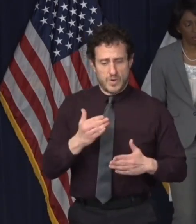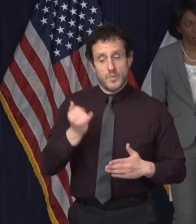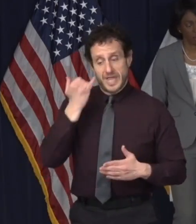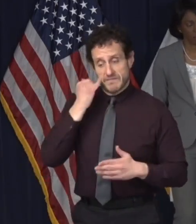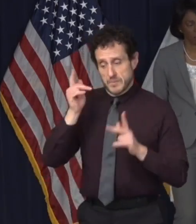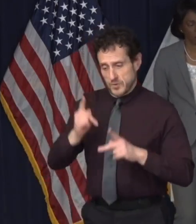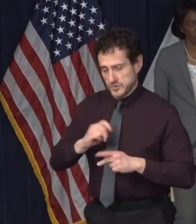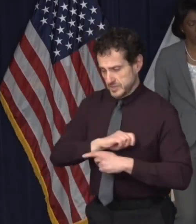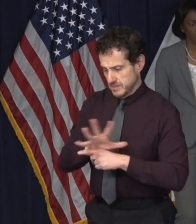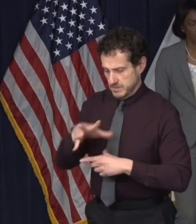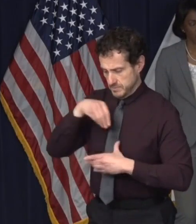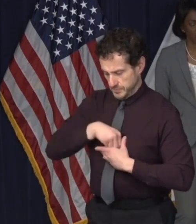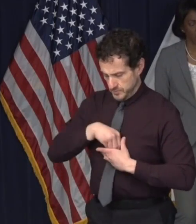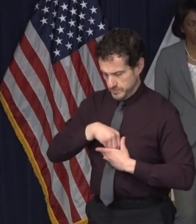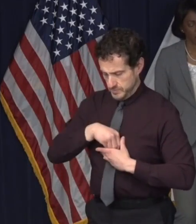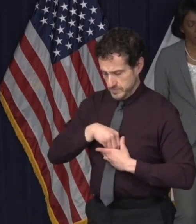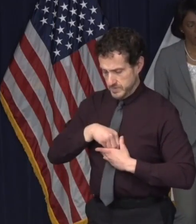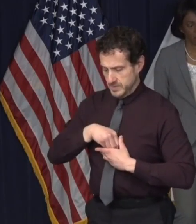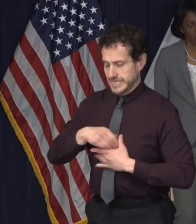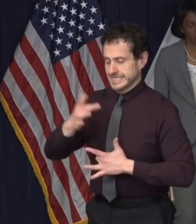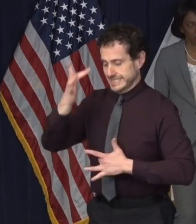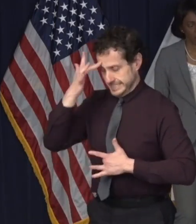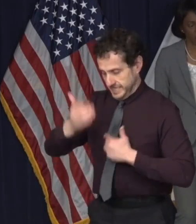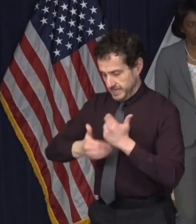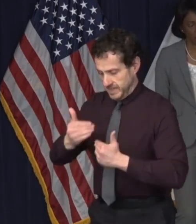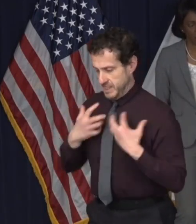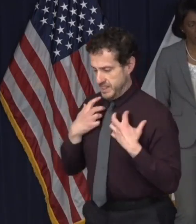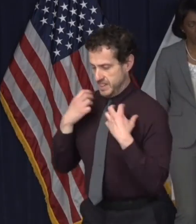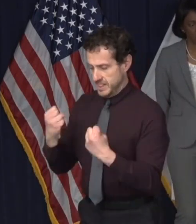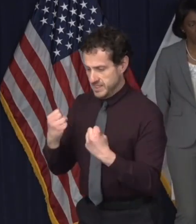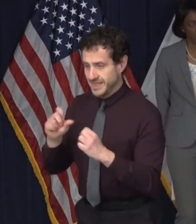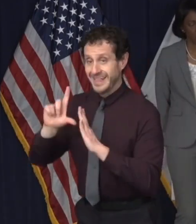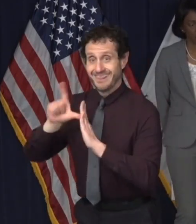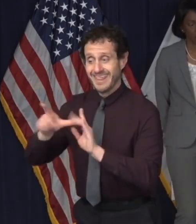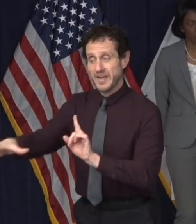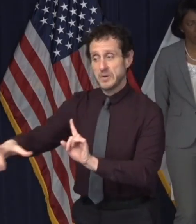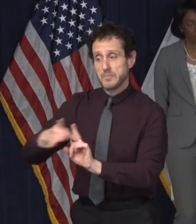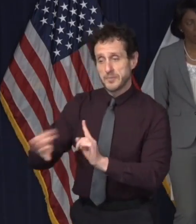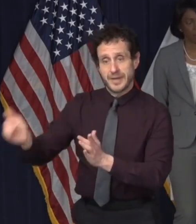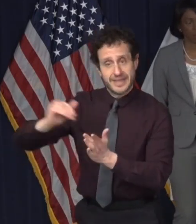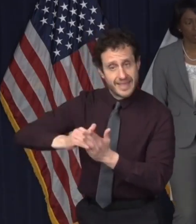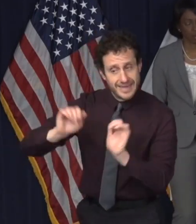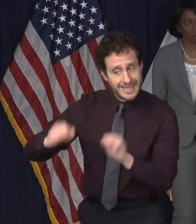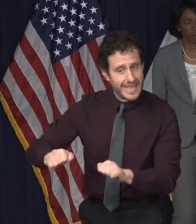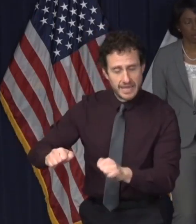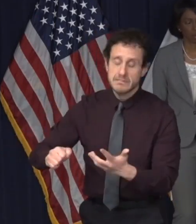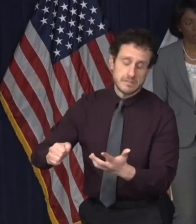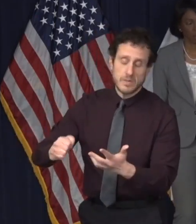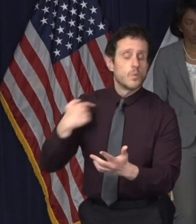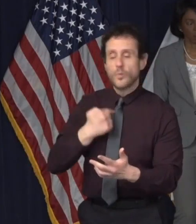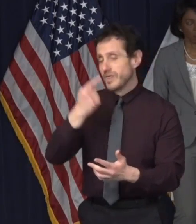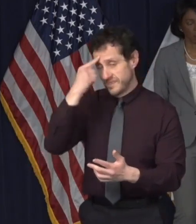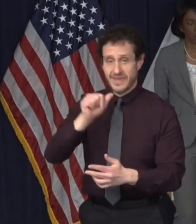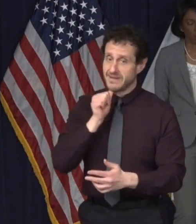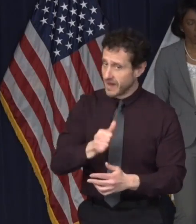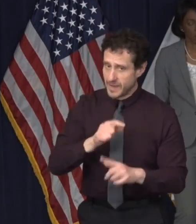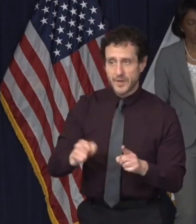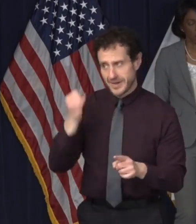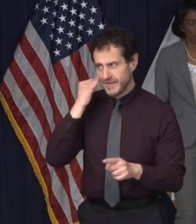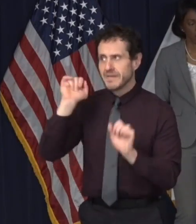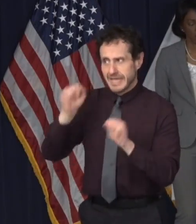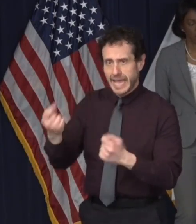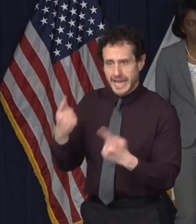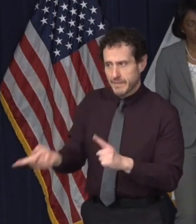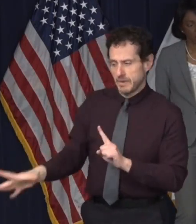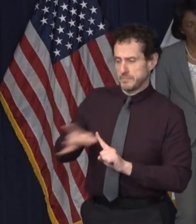been infected. If this is not the case, then our models will be underestimating the progression of the epidemic. You might wonder why